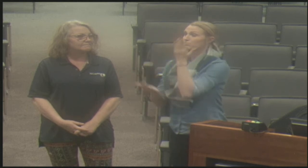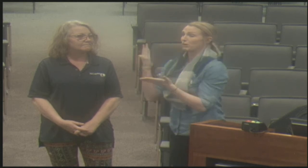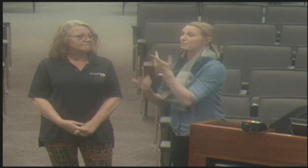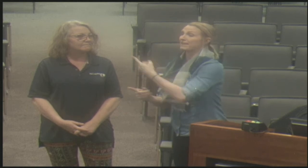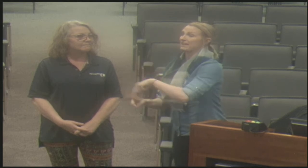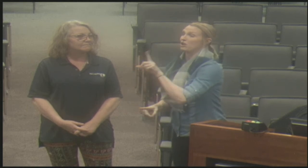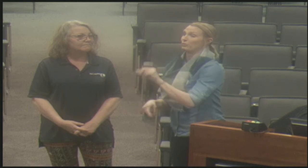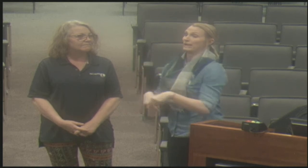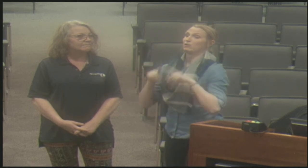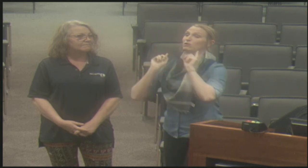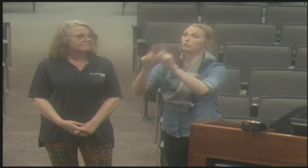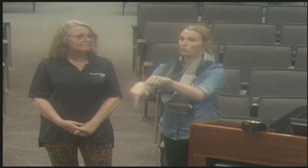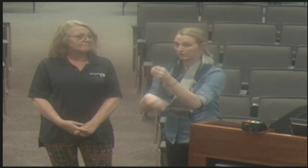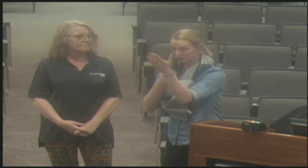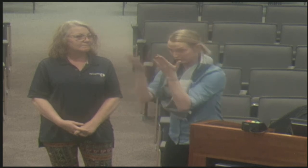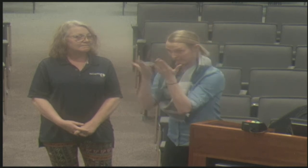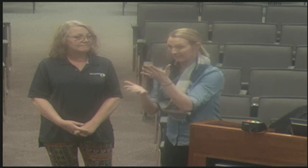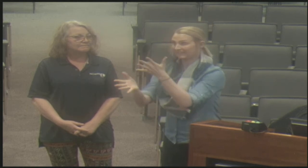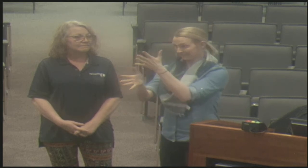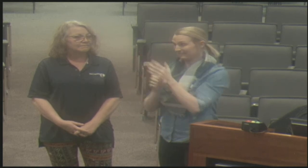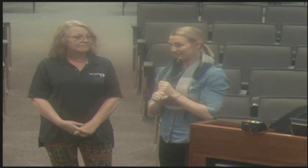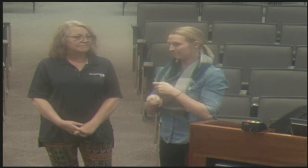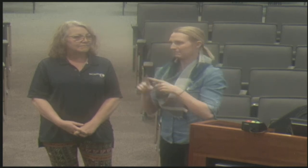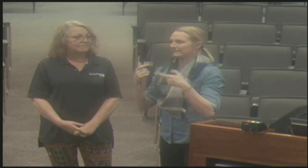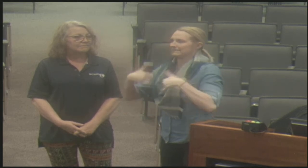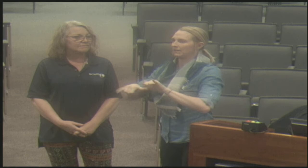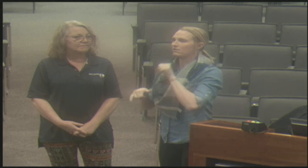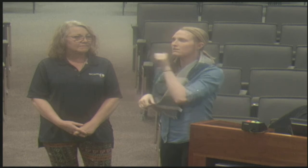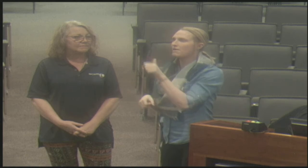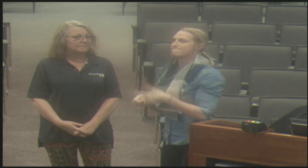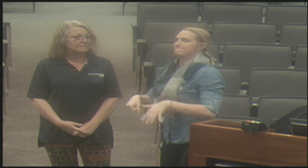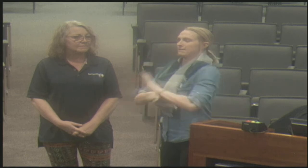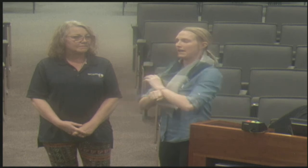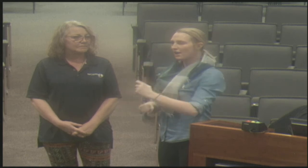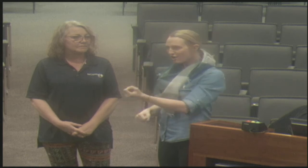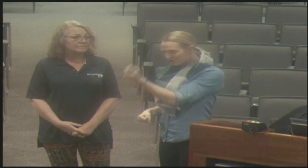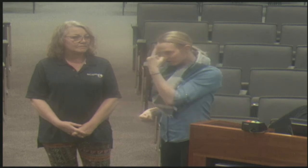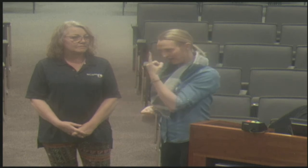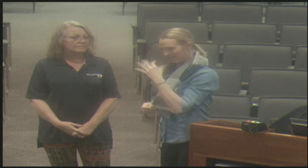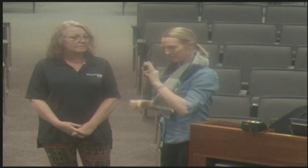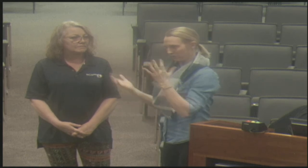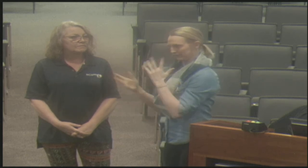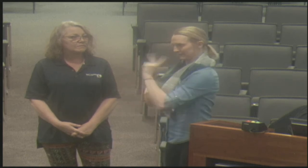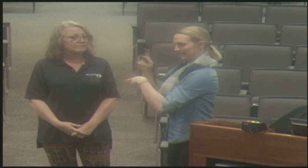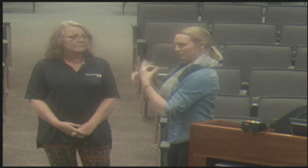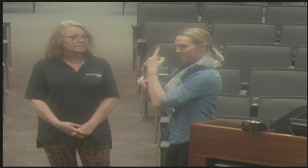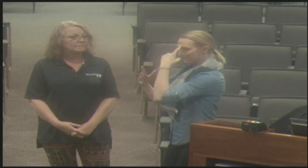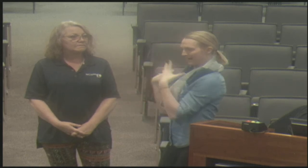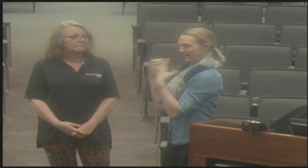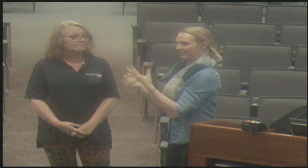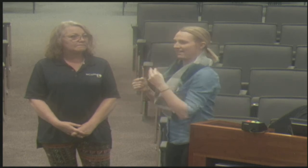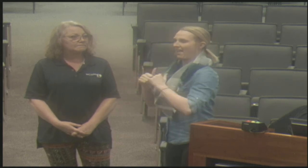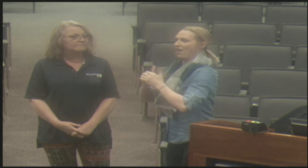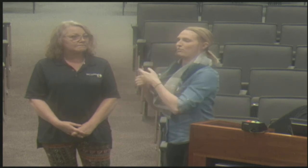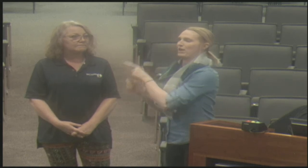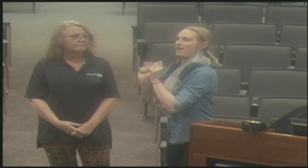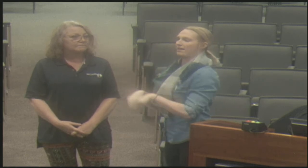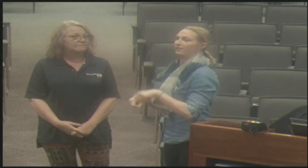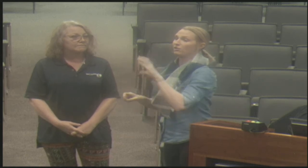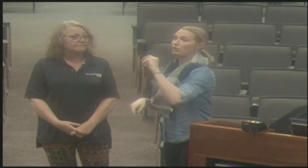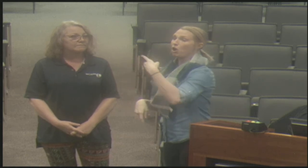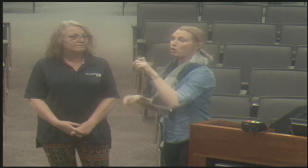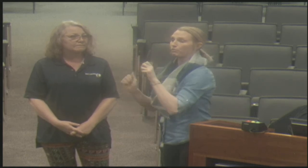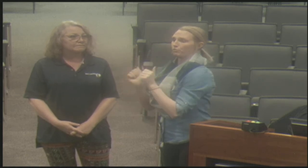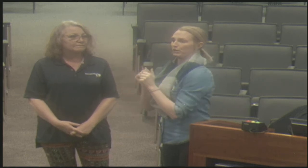lacking. We are lacking entirely. Um, maybe someone might go somewhere and receive services, but they may not fully